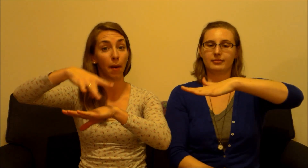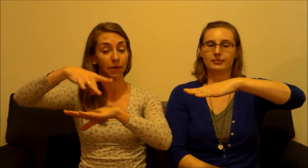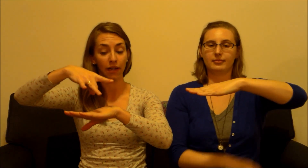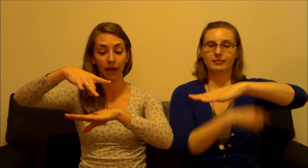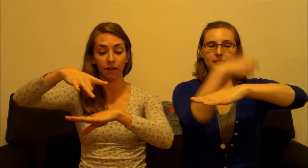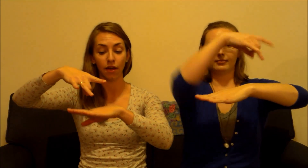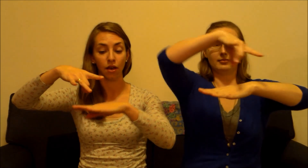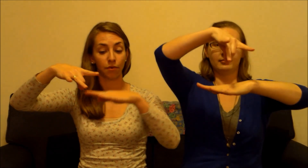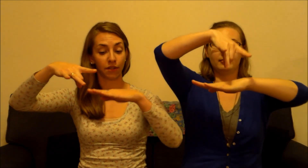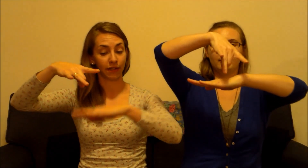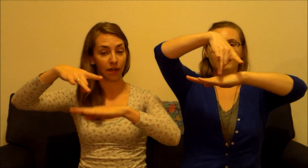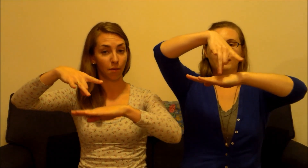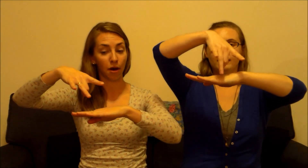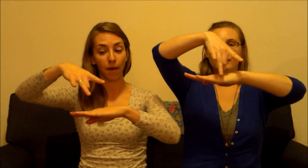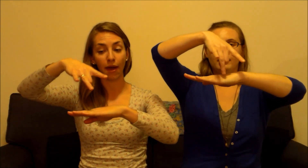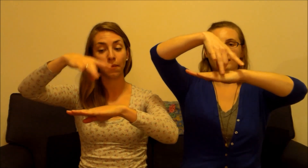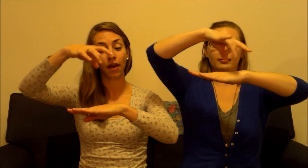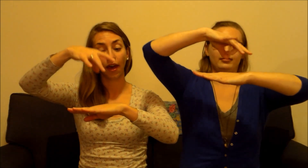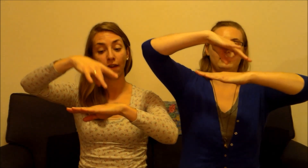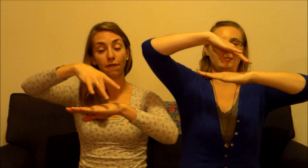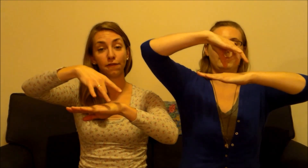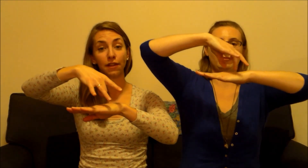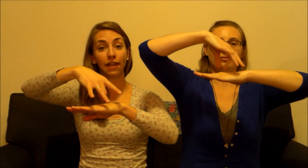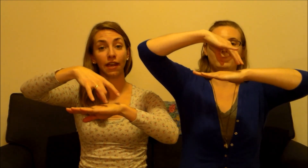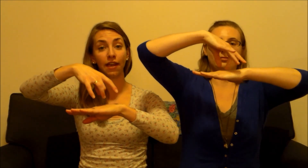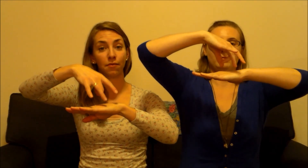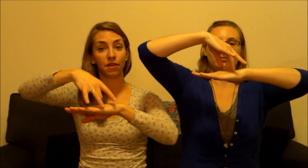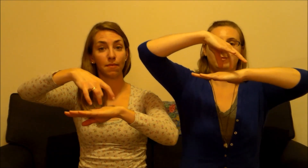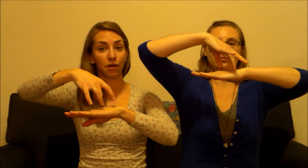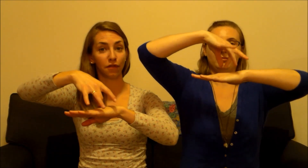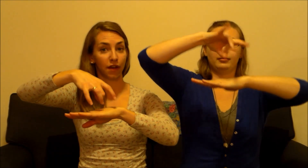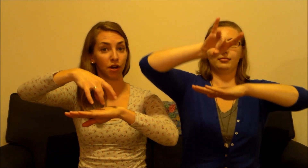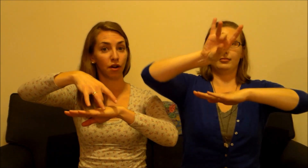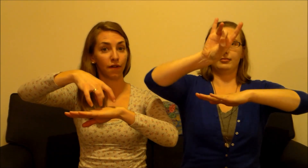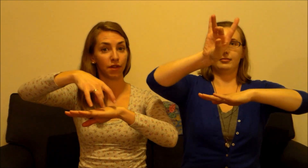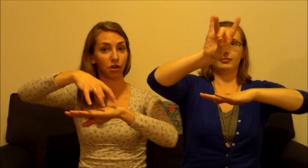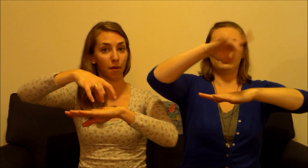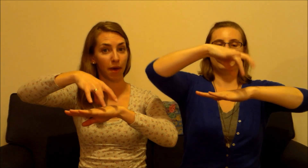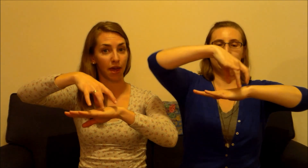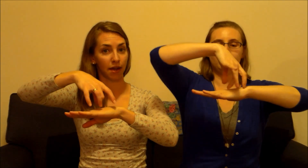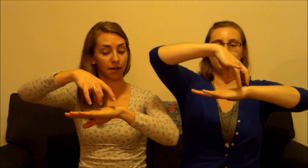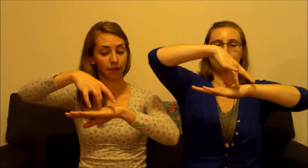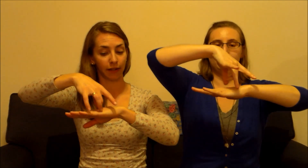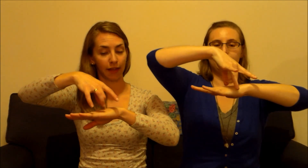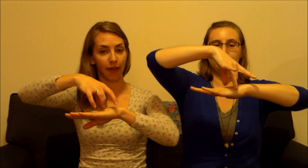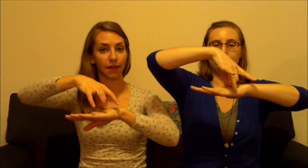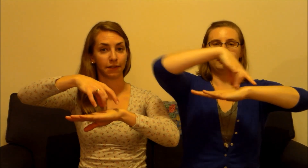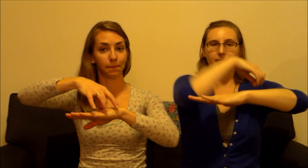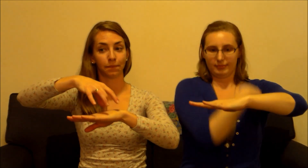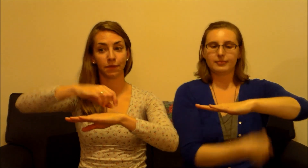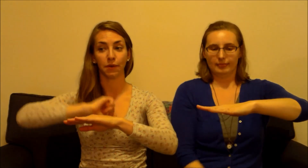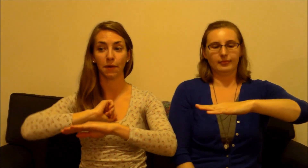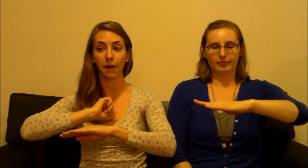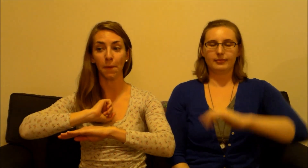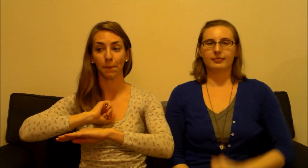pumpkin again which is taking your bottom hand and flicking it with the middle finger of the top hand like that so here we go